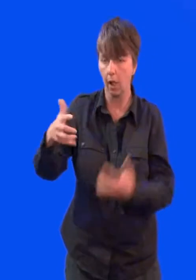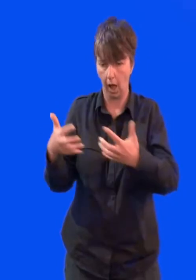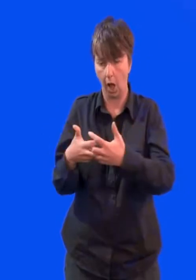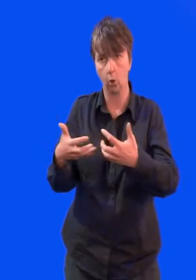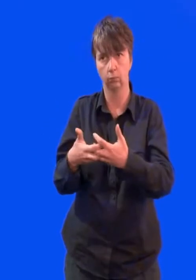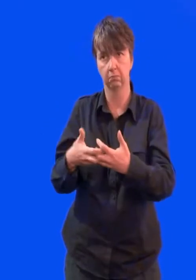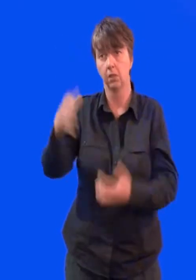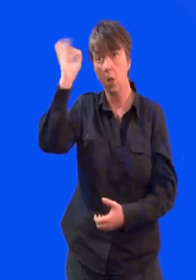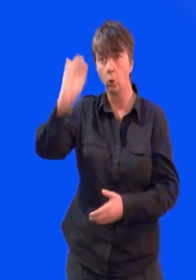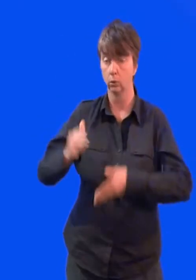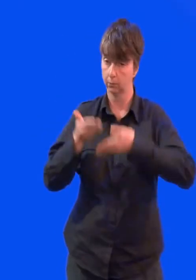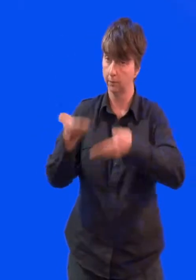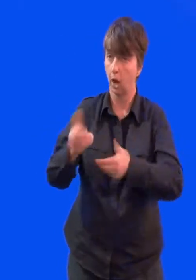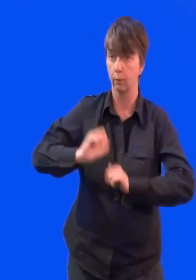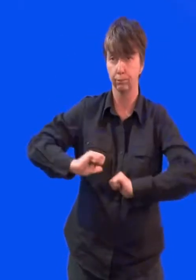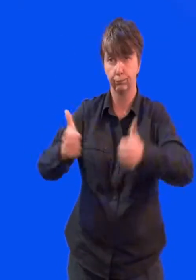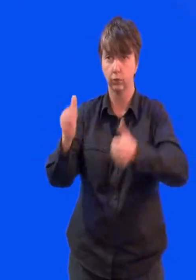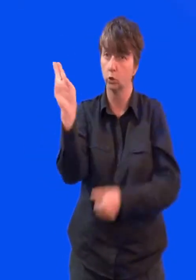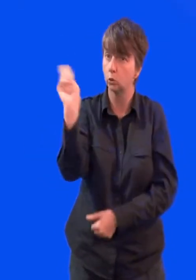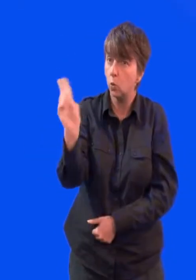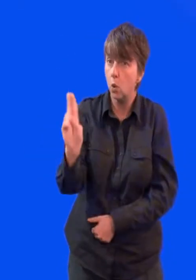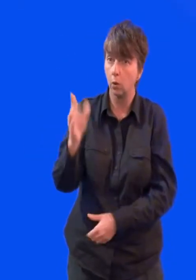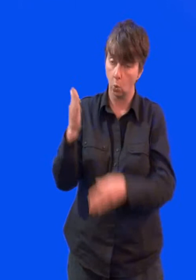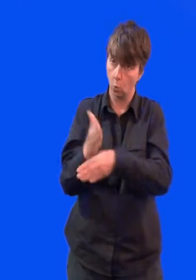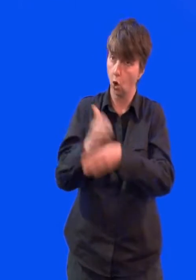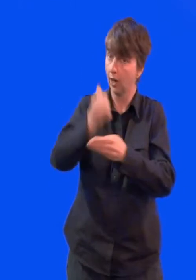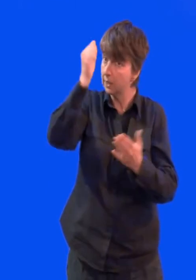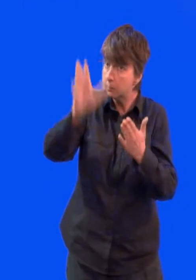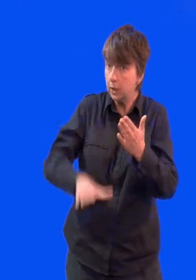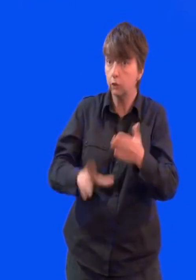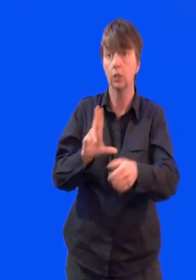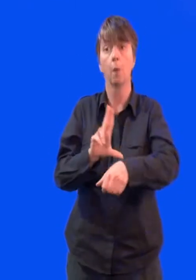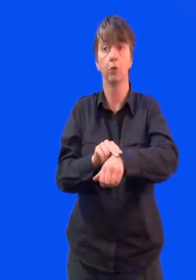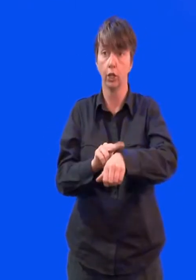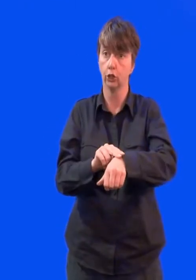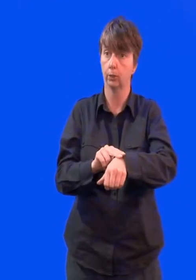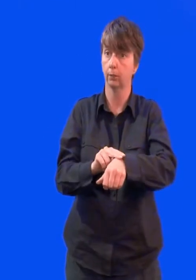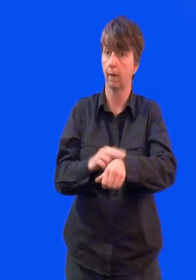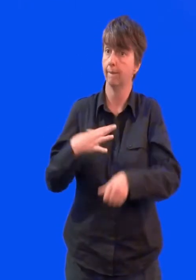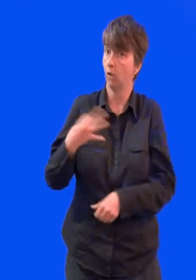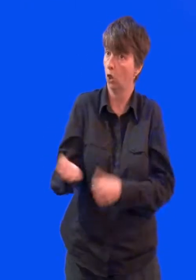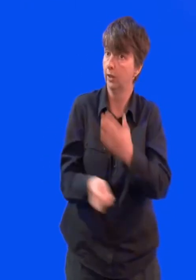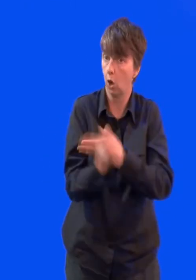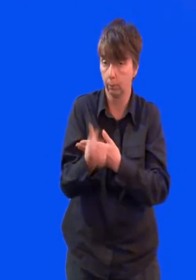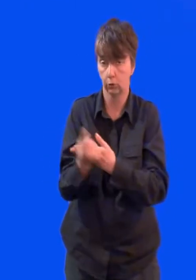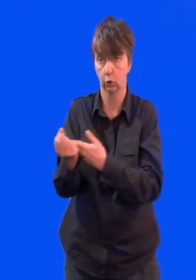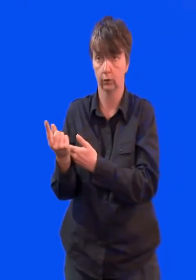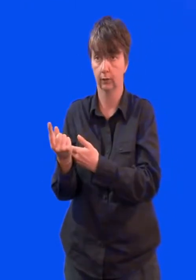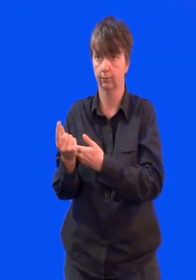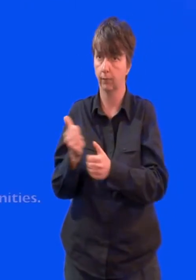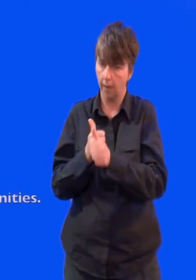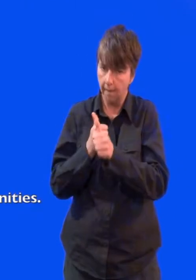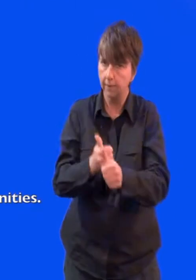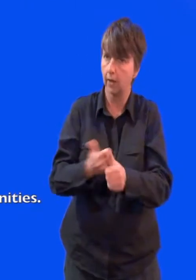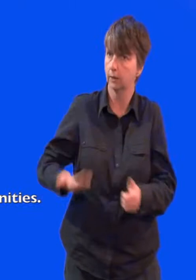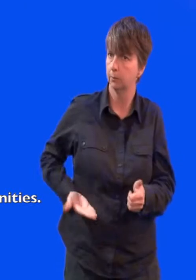There to be good jobs for young people. Our council helps us to get a good job when we're older. By having good schools. Our council